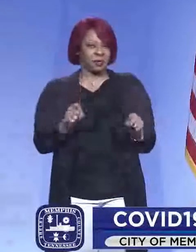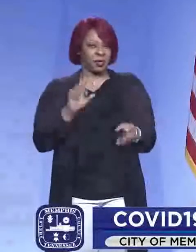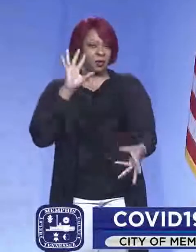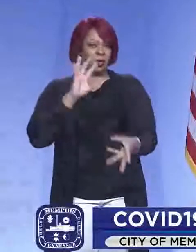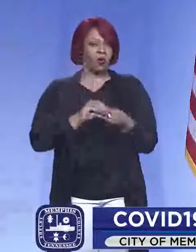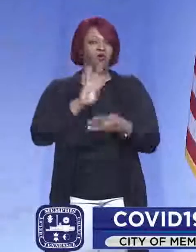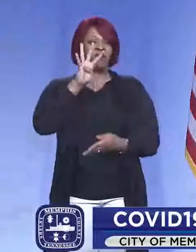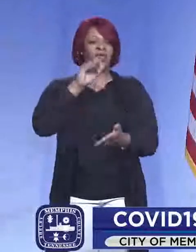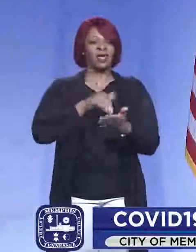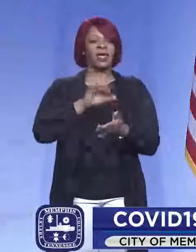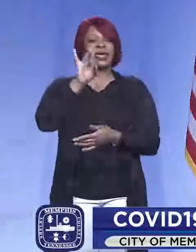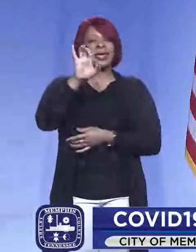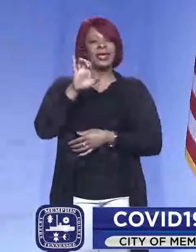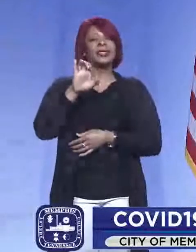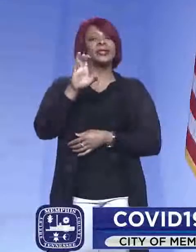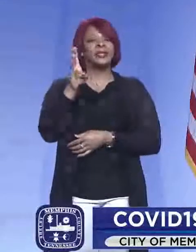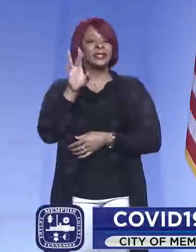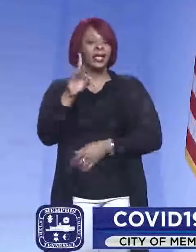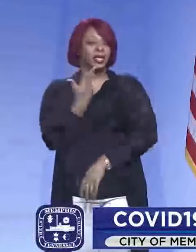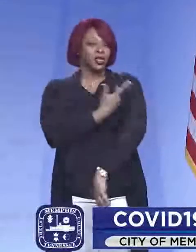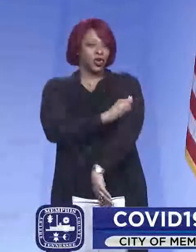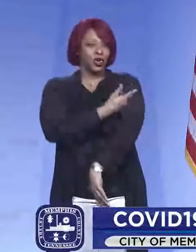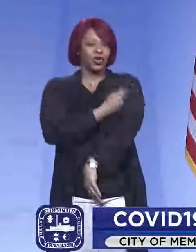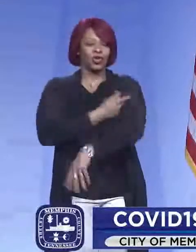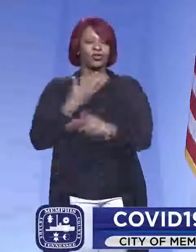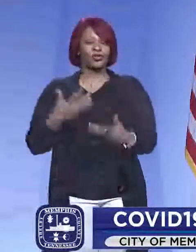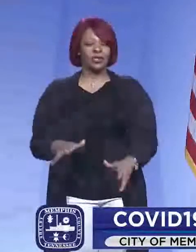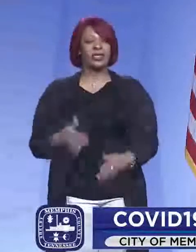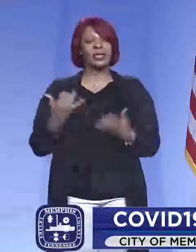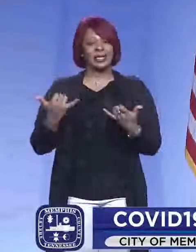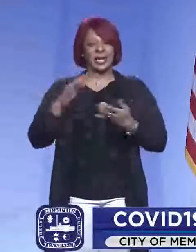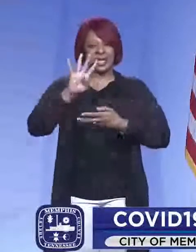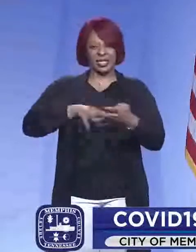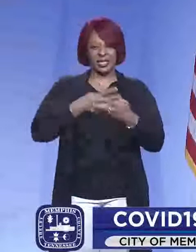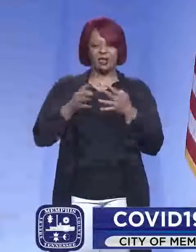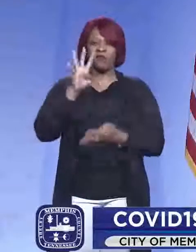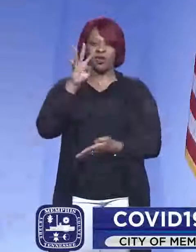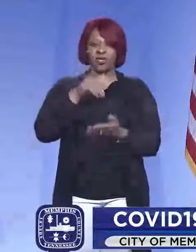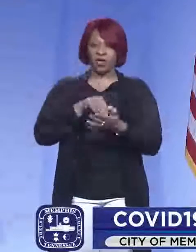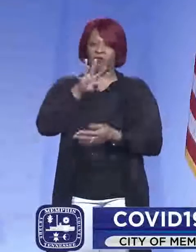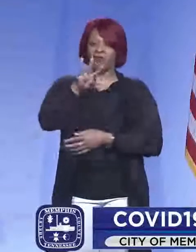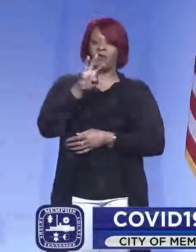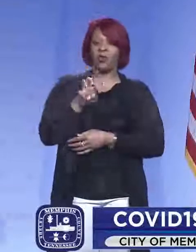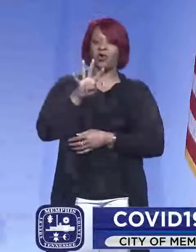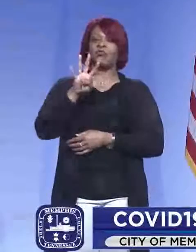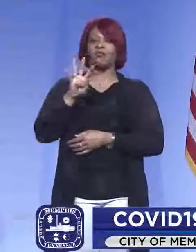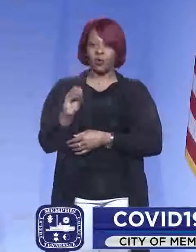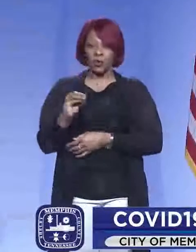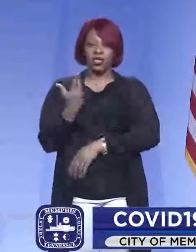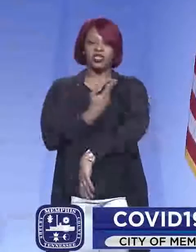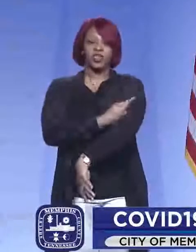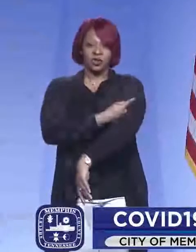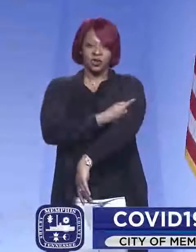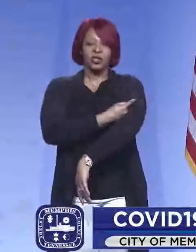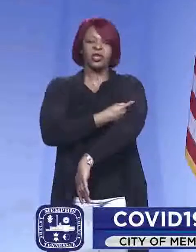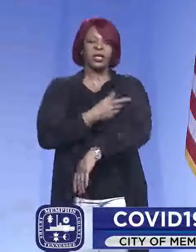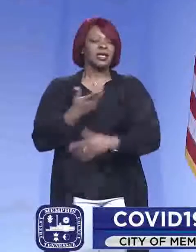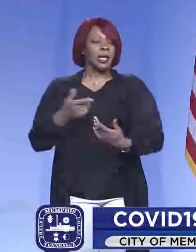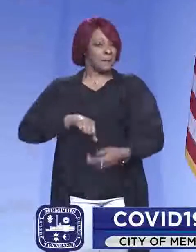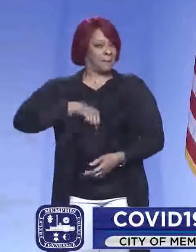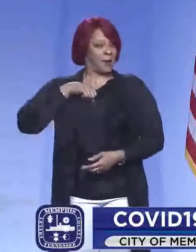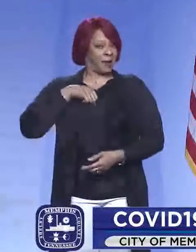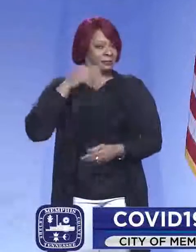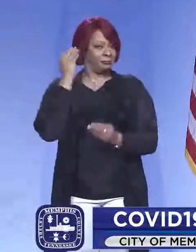,868 shots in arms. We have scheduled today 4,440 shots, and I'm proud to say that